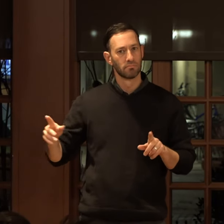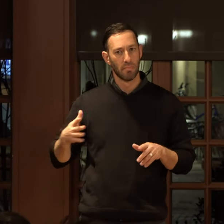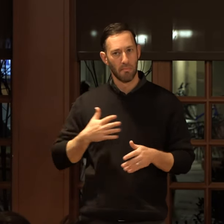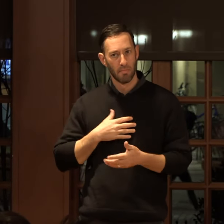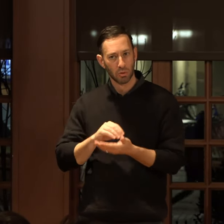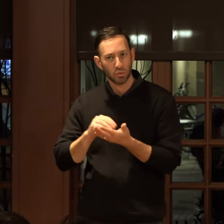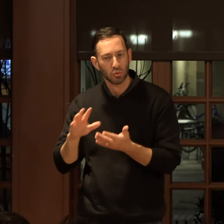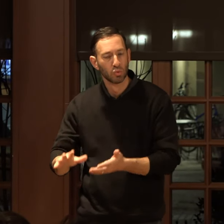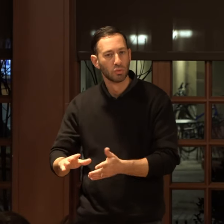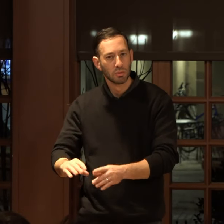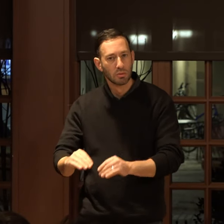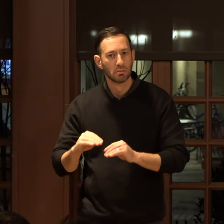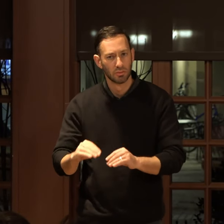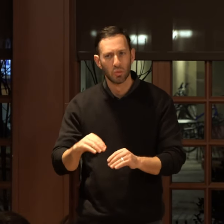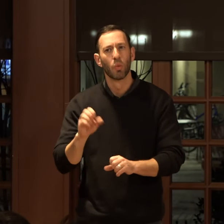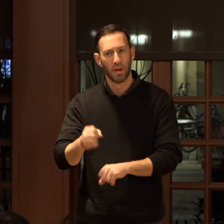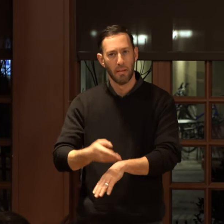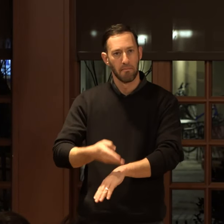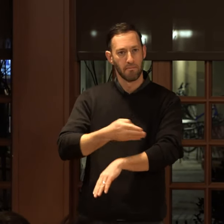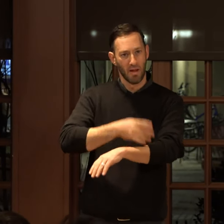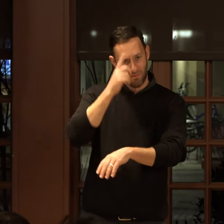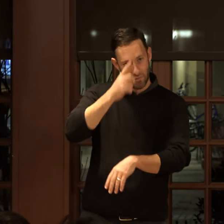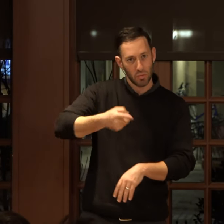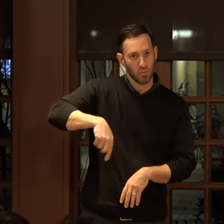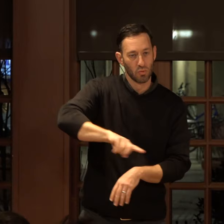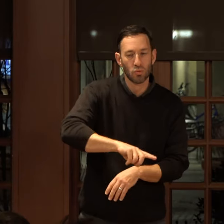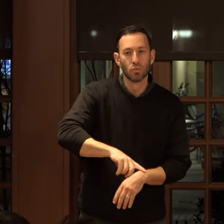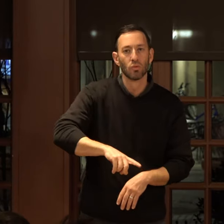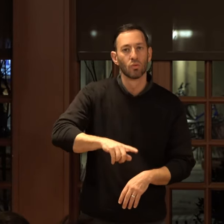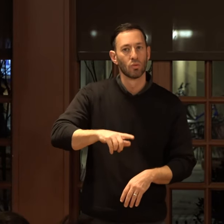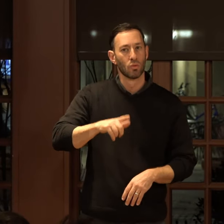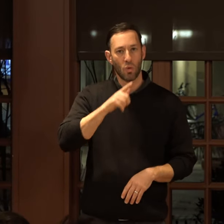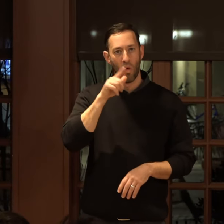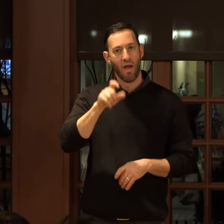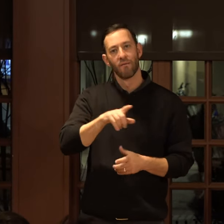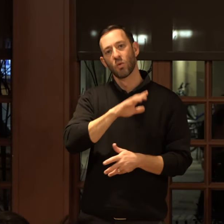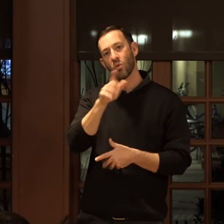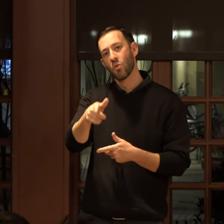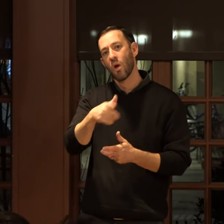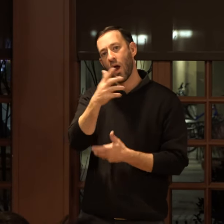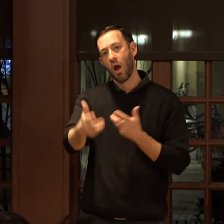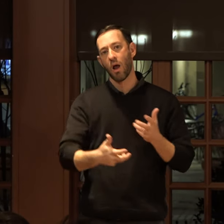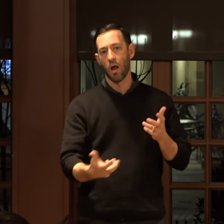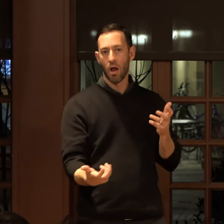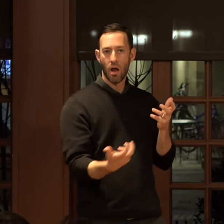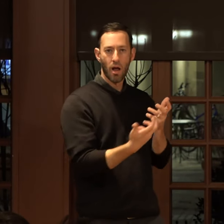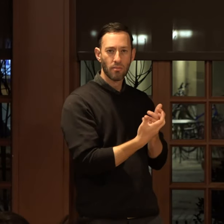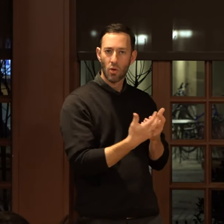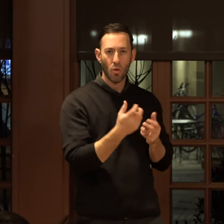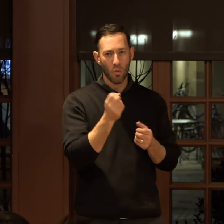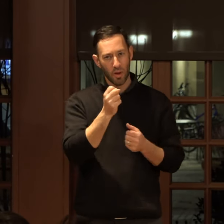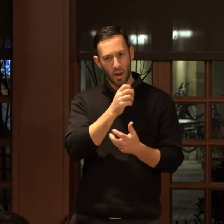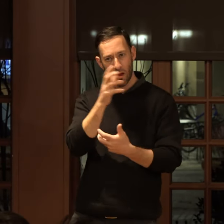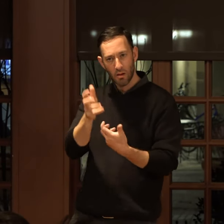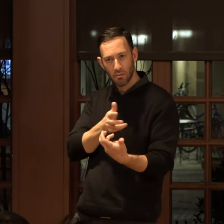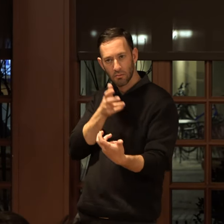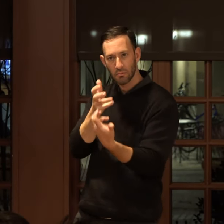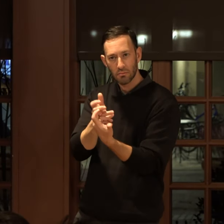students, um, we can do better for you. We don't have to accommodate you, we can anticipate you.